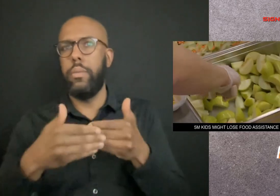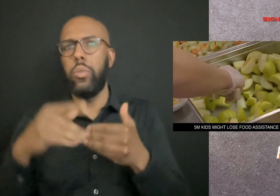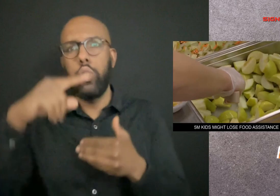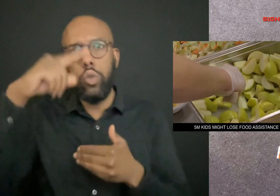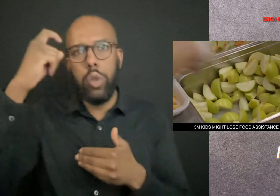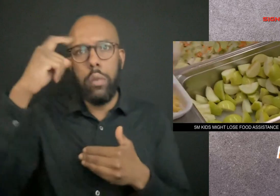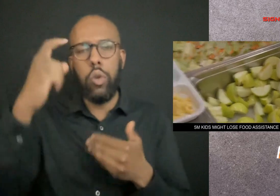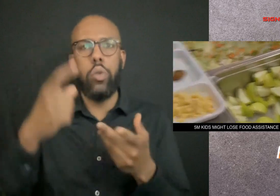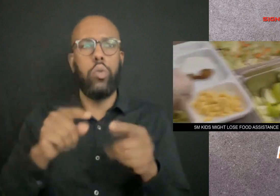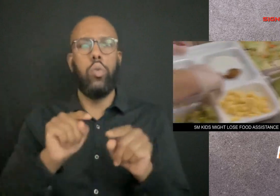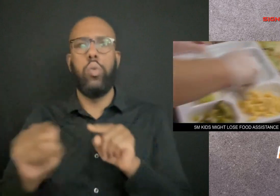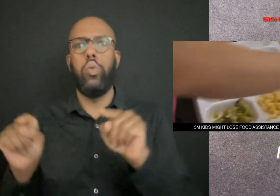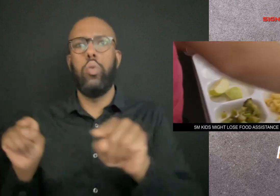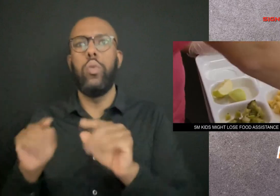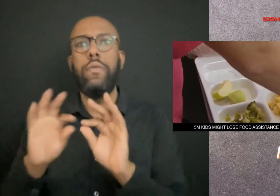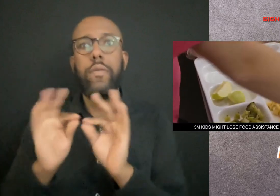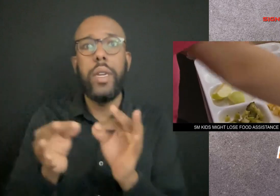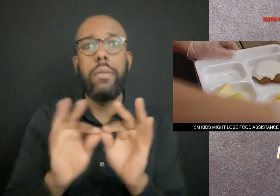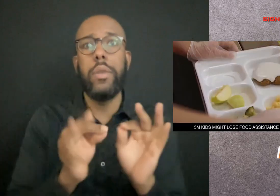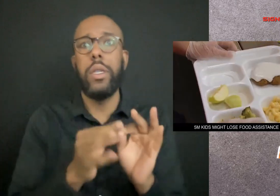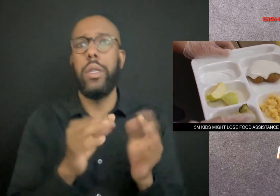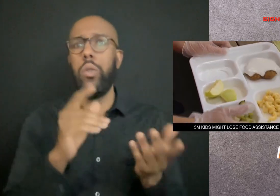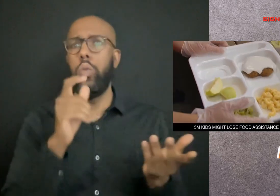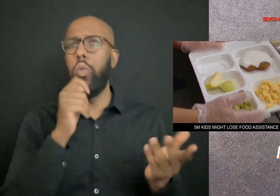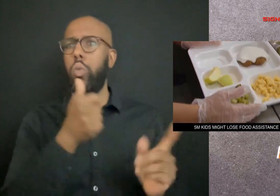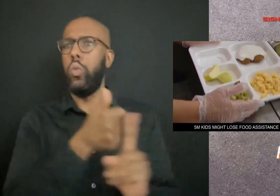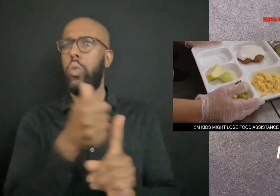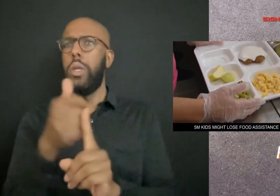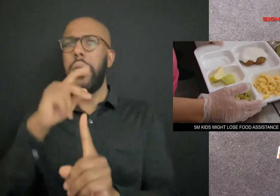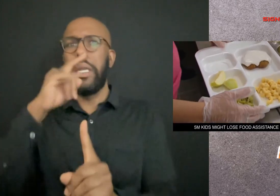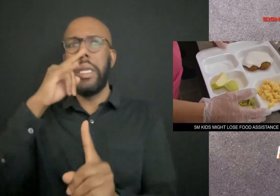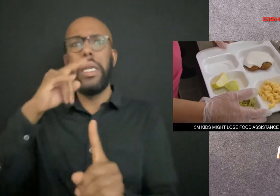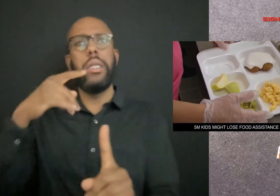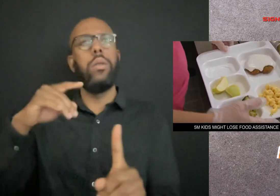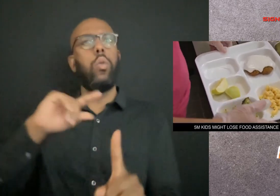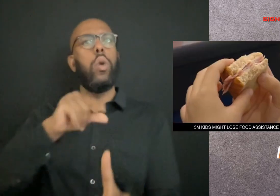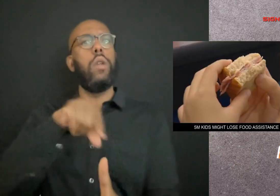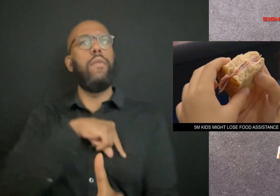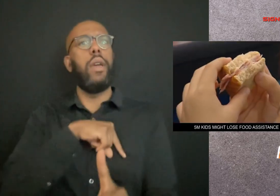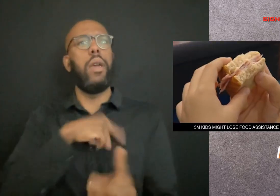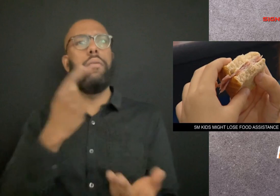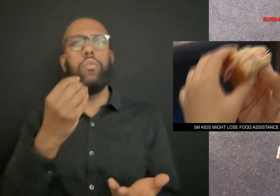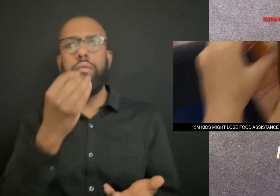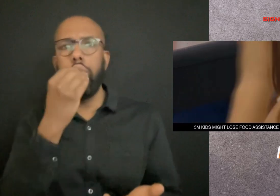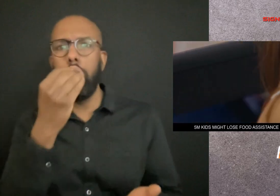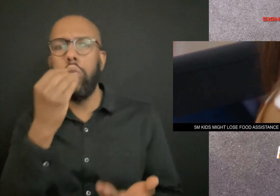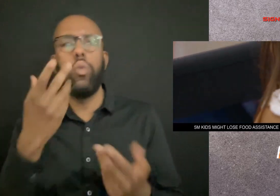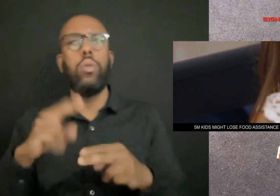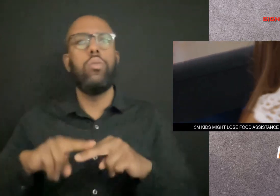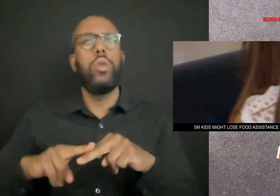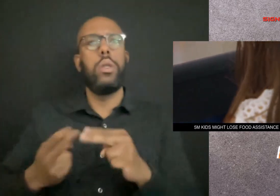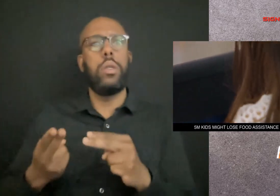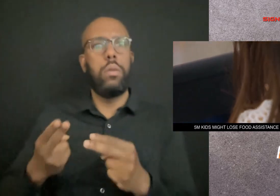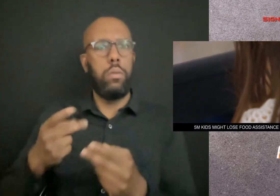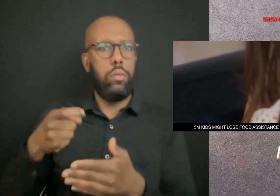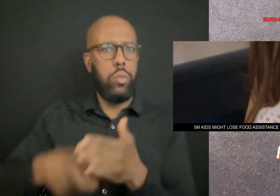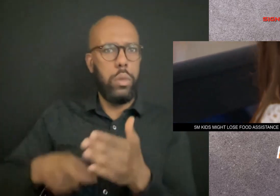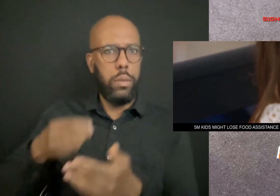It provides $120 over the summer to families whose kids qualify for free or reduced-price